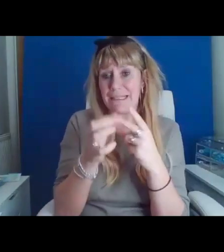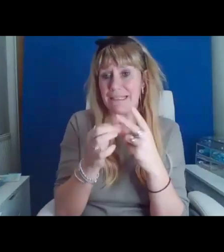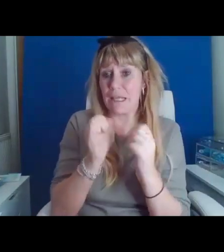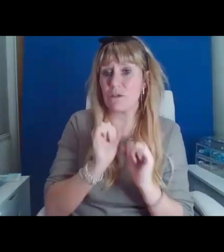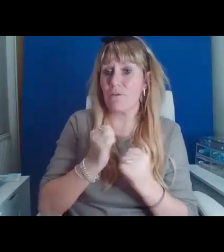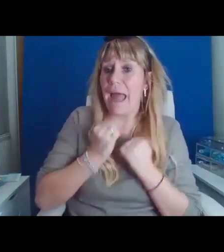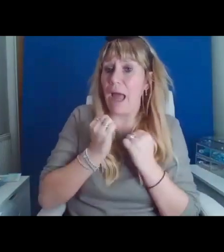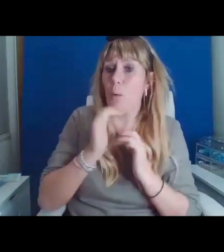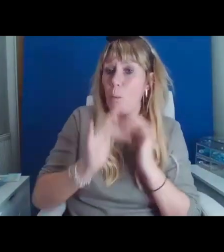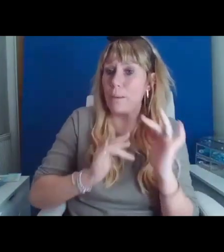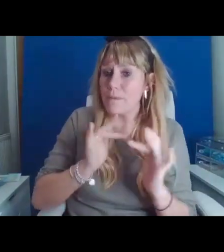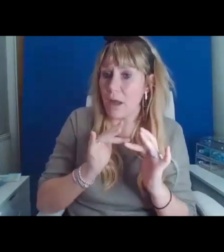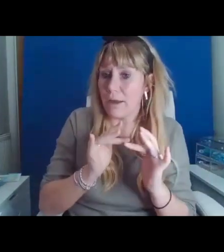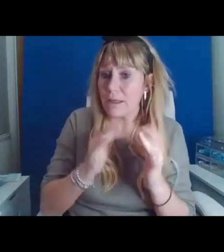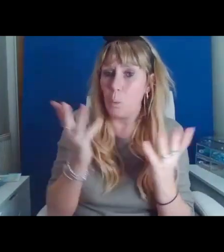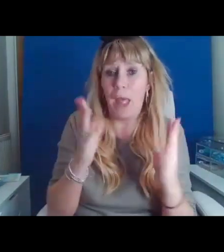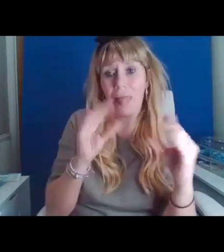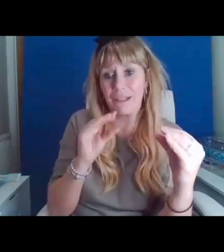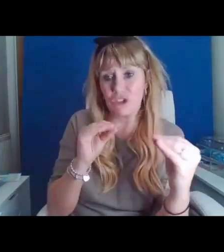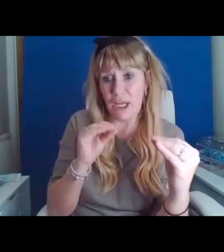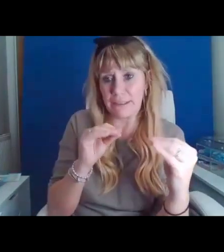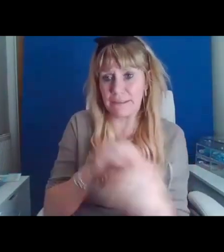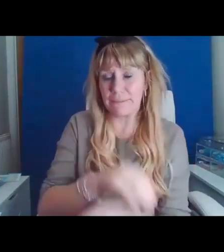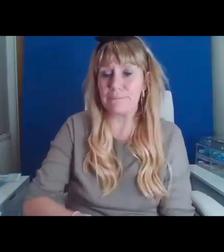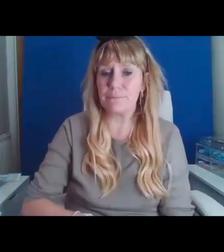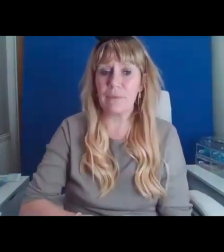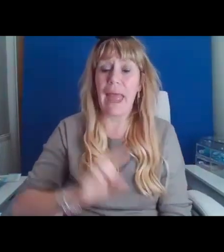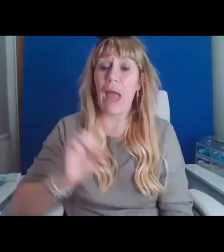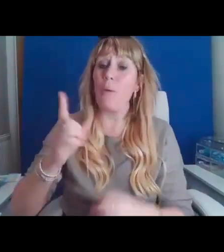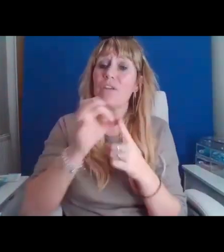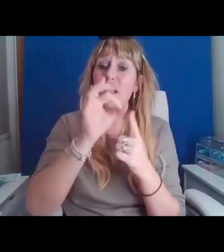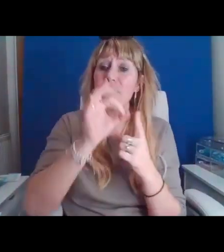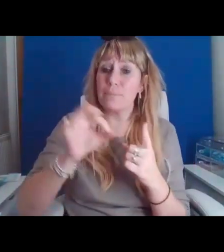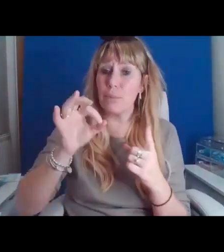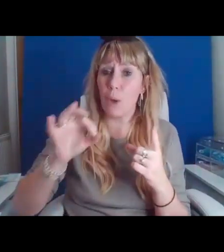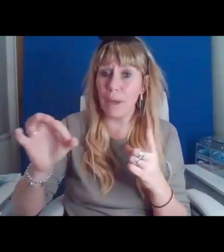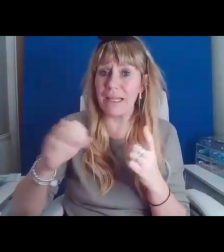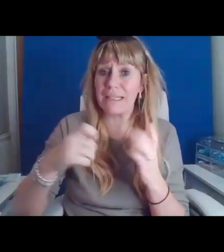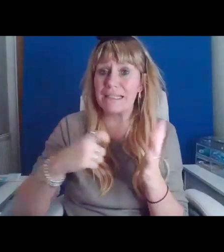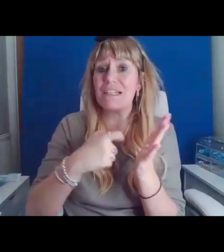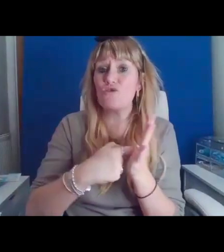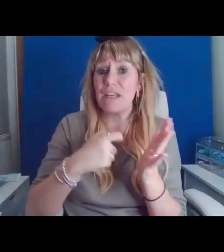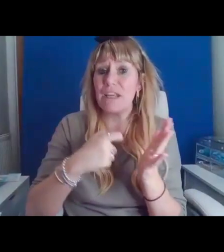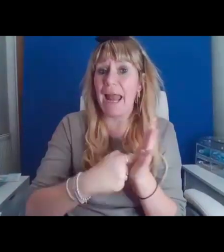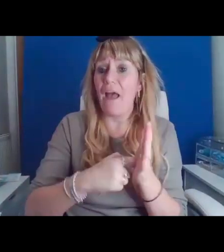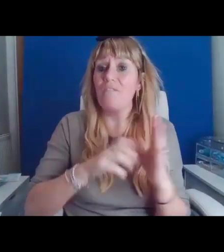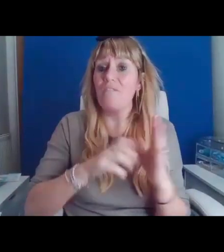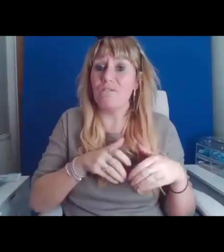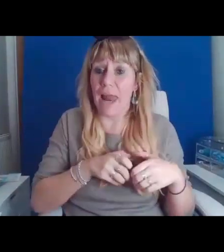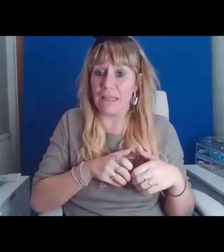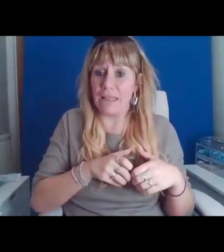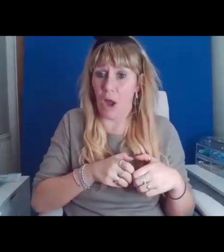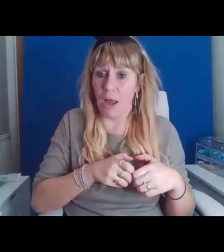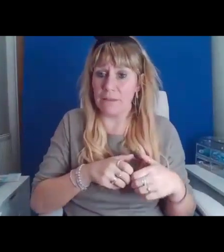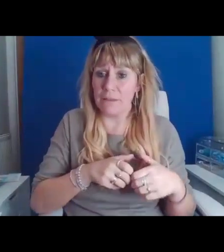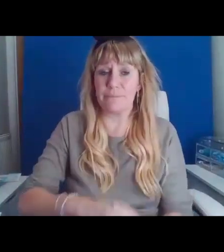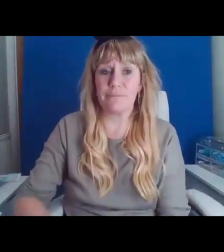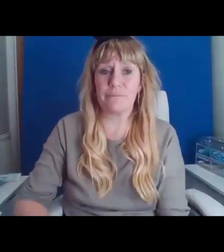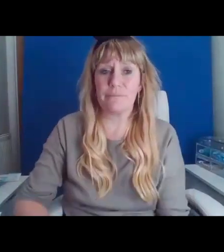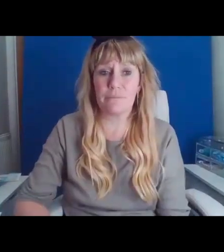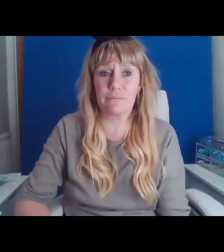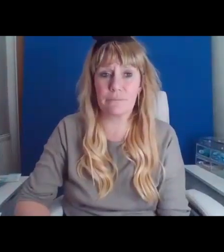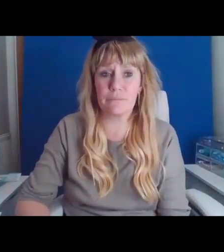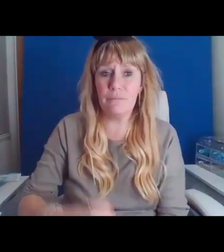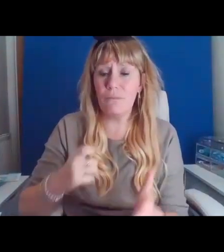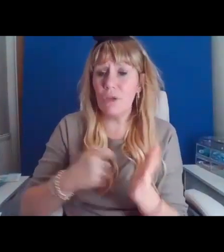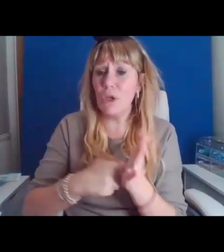chat. Our first poet tonight is Rhianna Valentine. You may